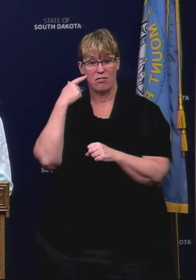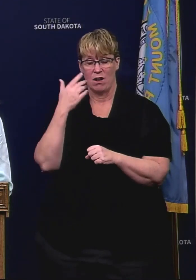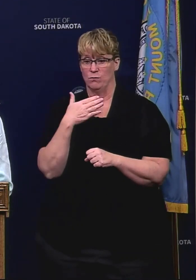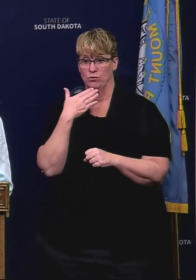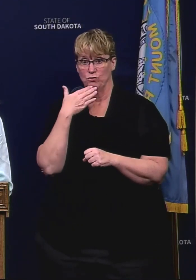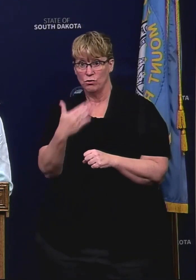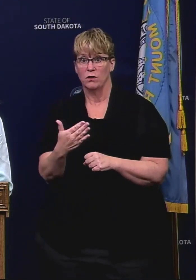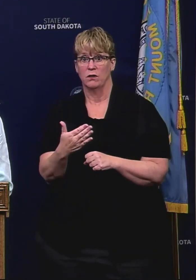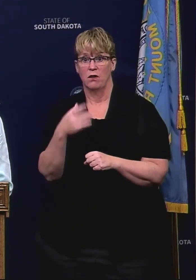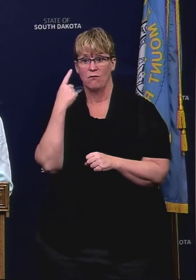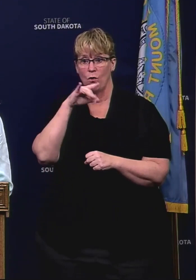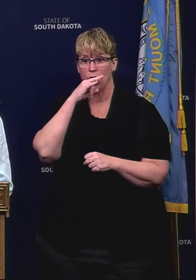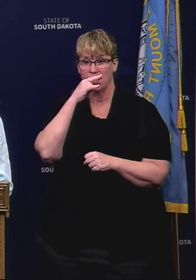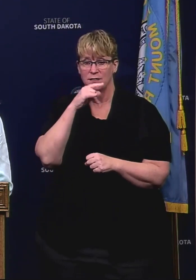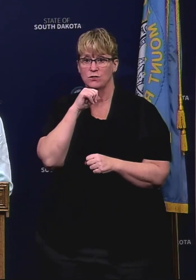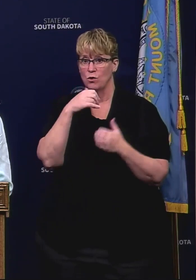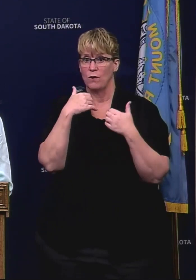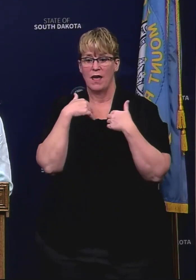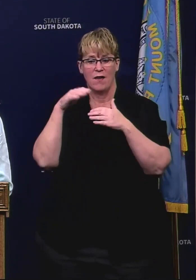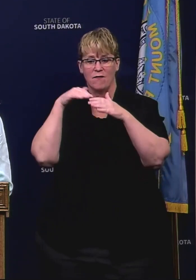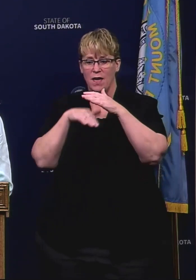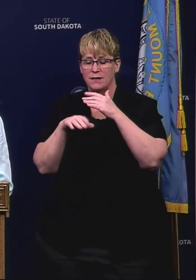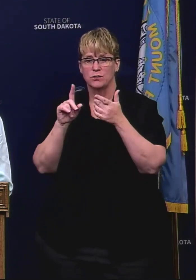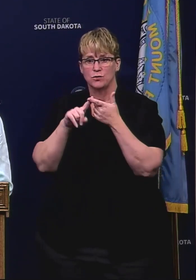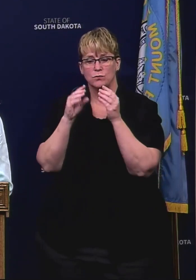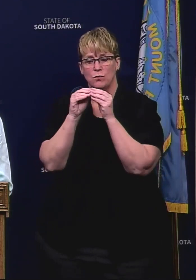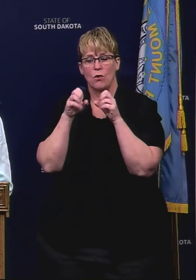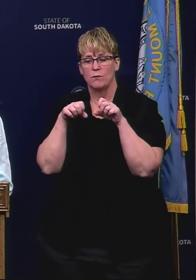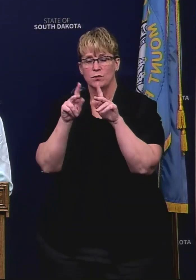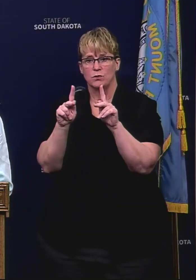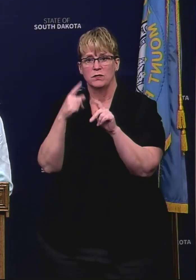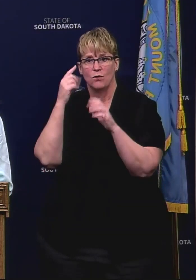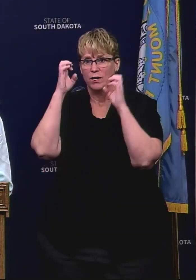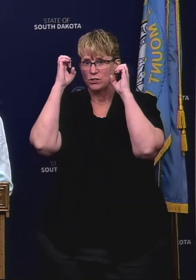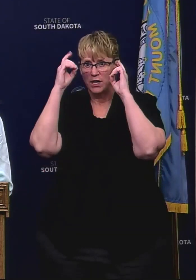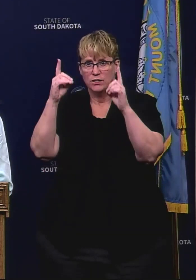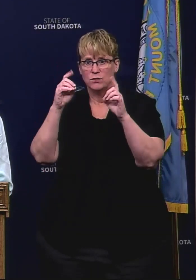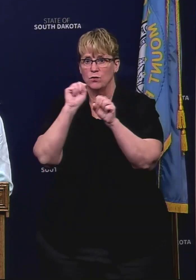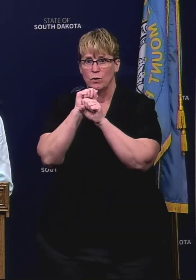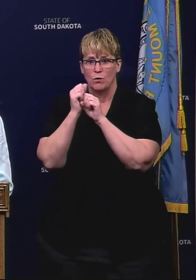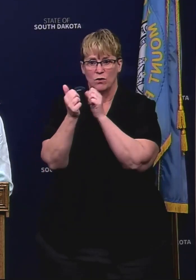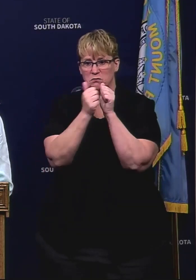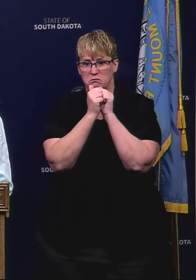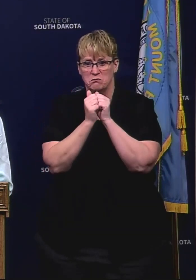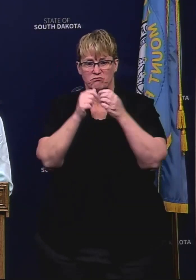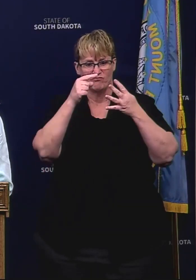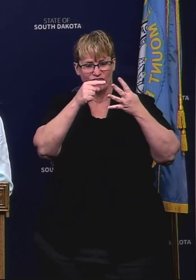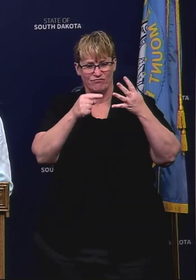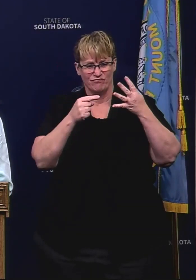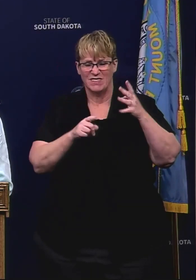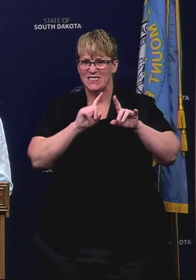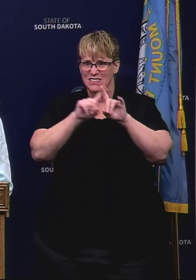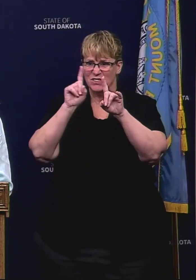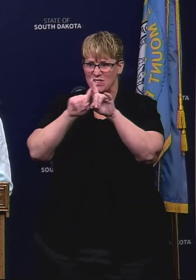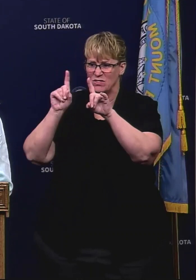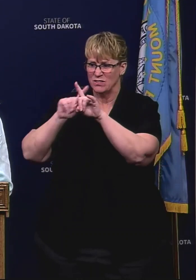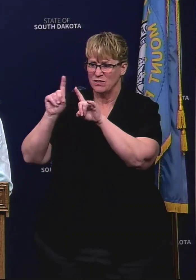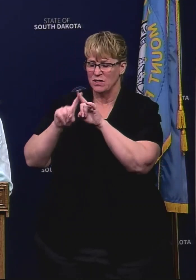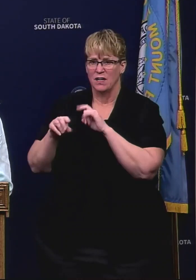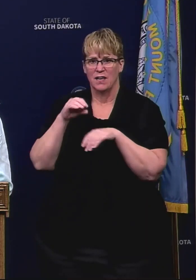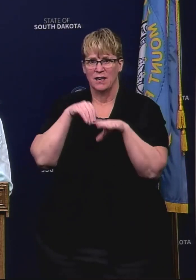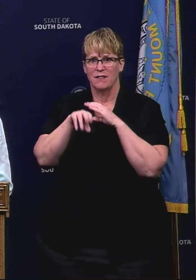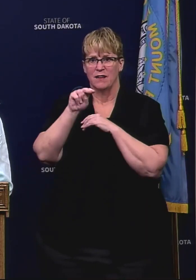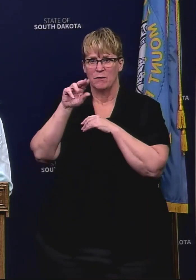for kids that don't have access to more opportunities for education and and to learn their culture in our tribal